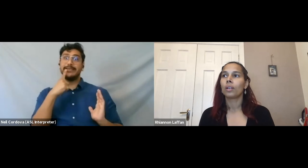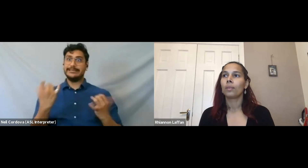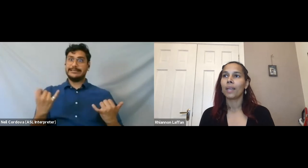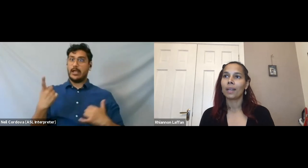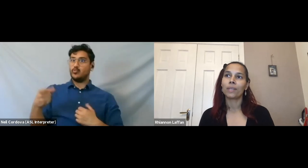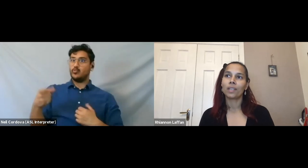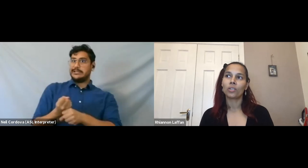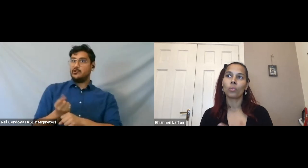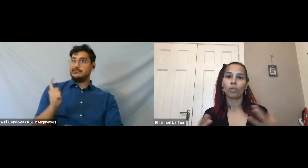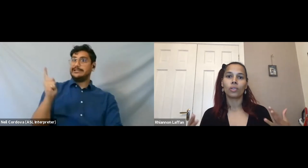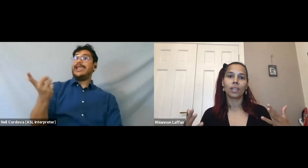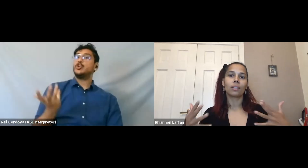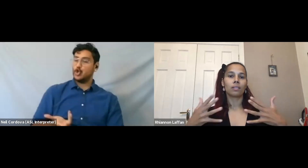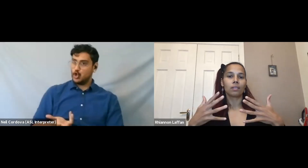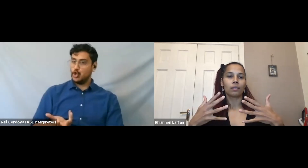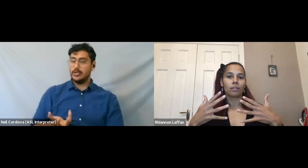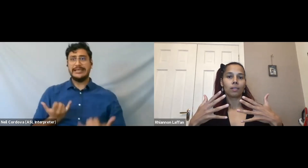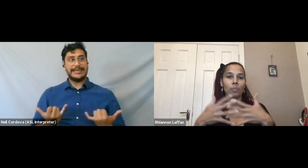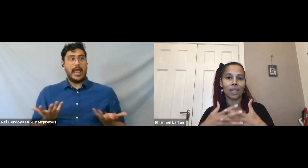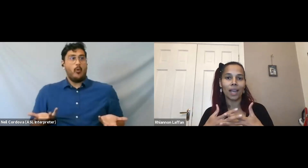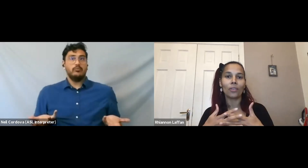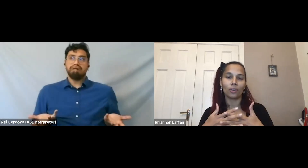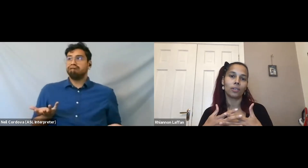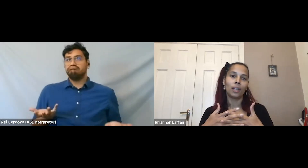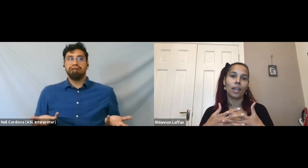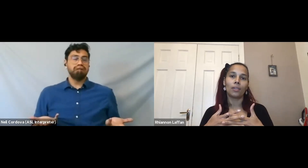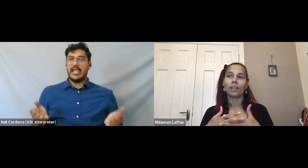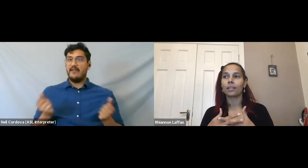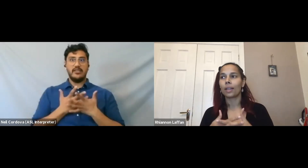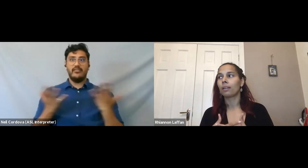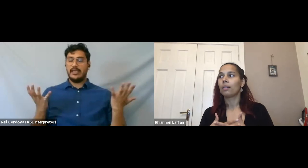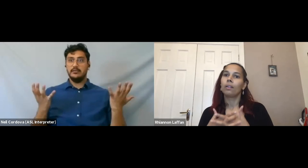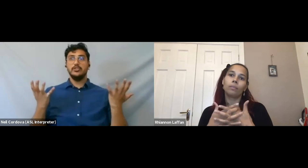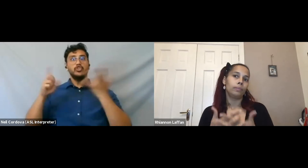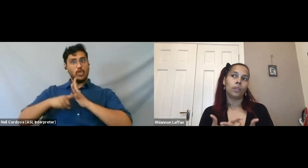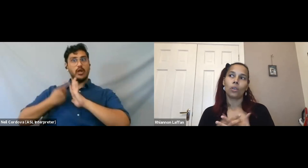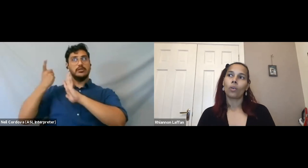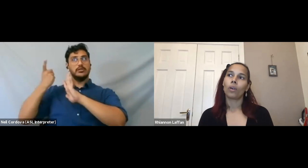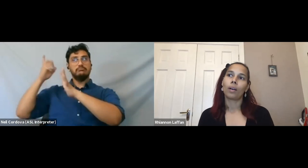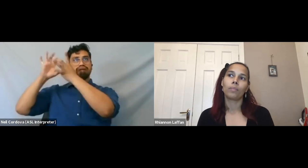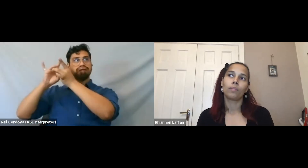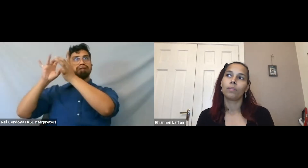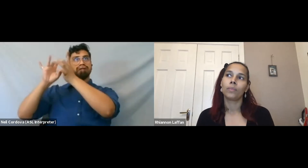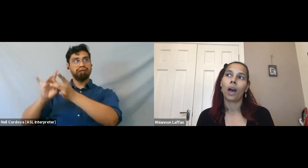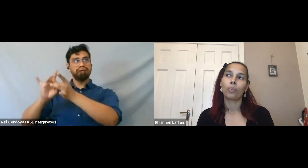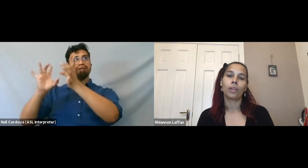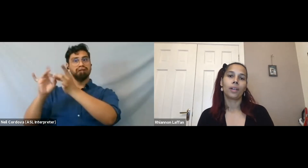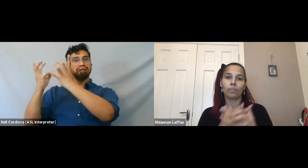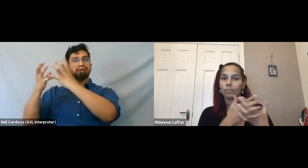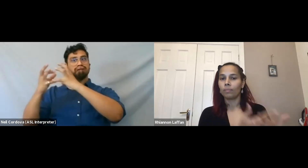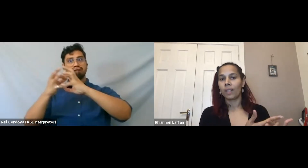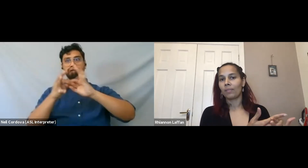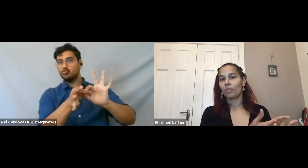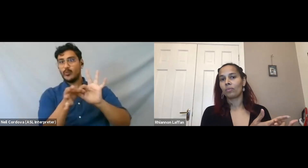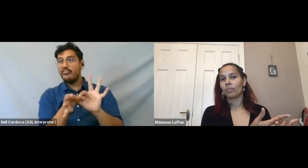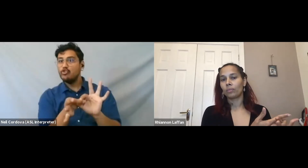to be in a position where those things come together in things like, you know, the opera that